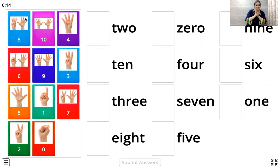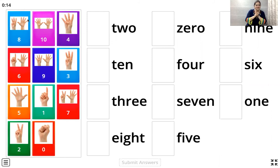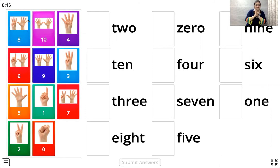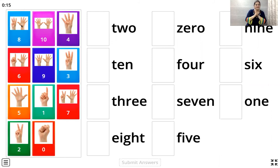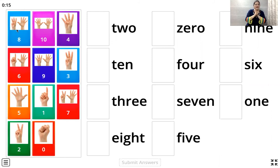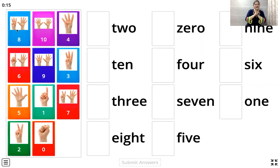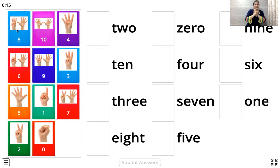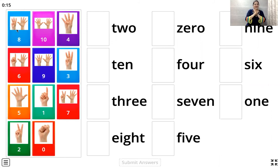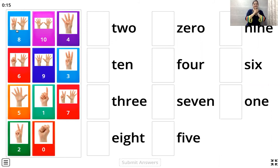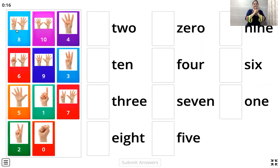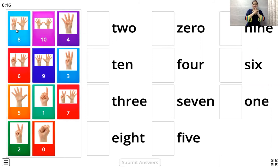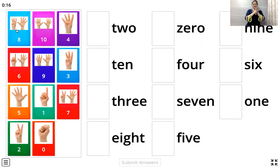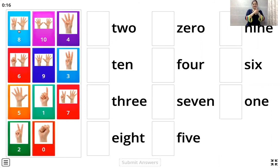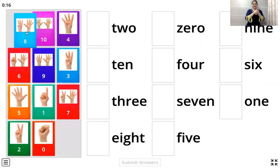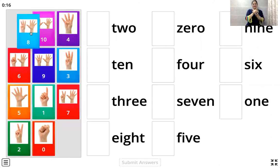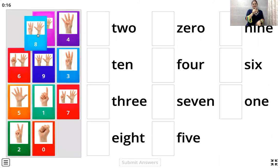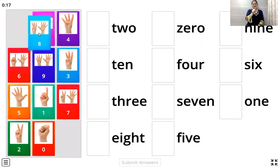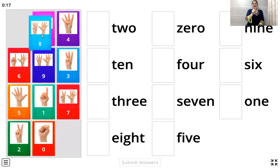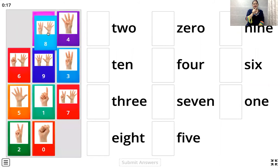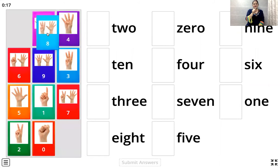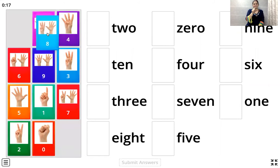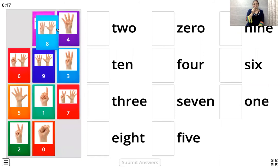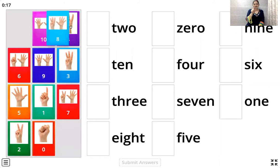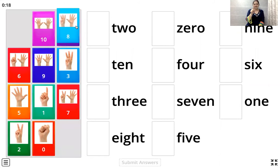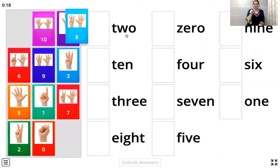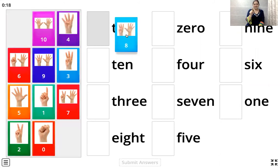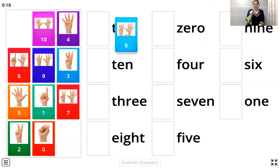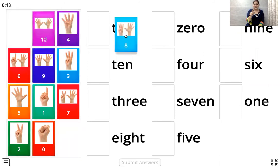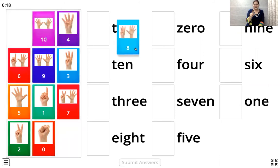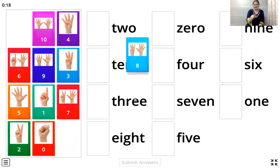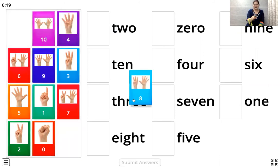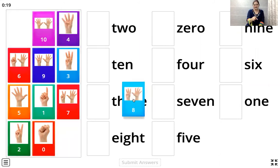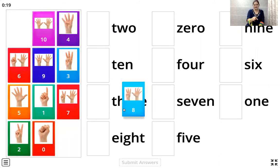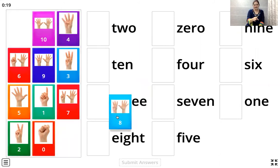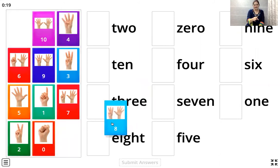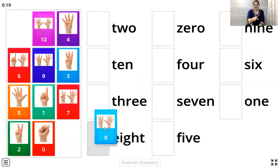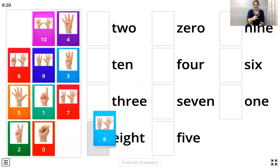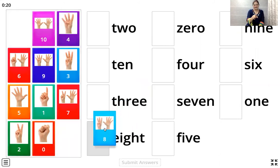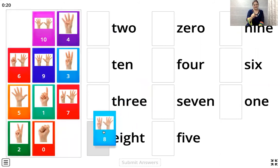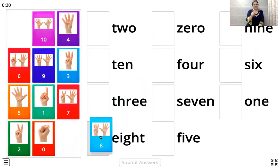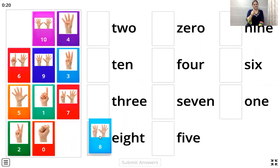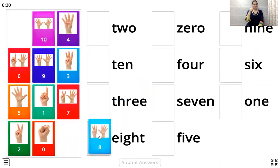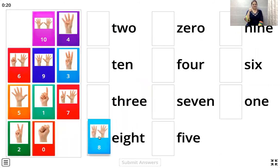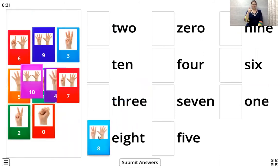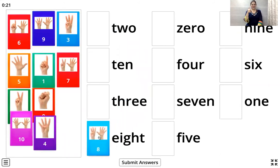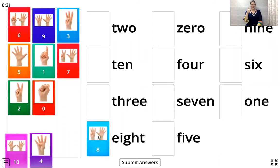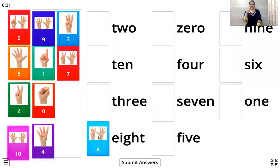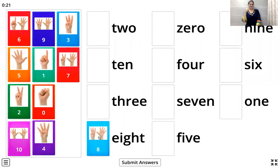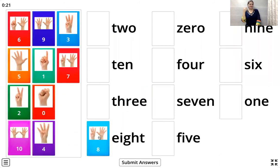seven eight yes i can i will bring it to number name eight perfect e